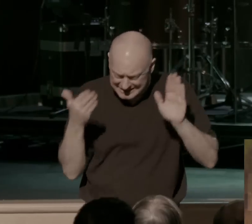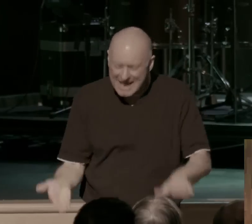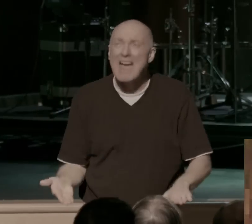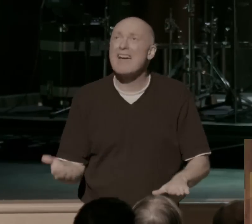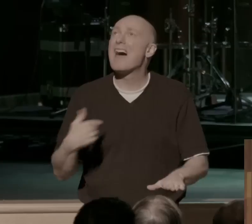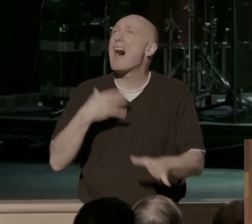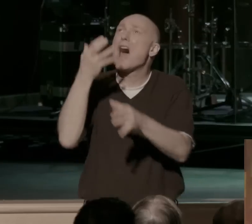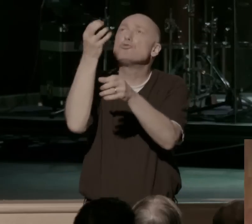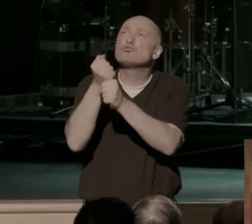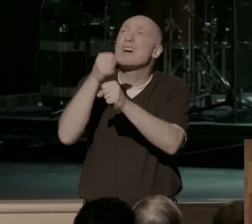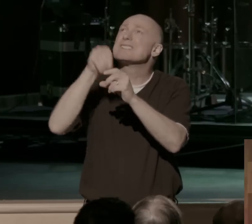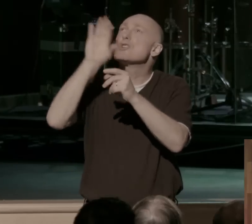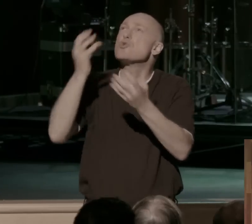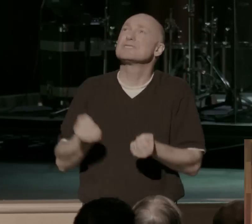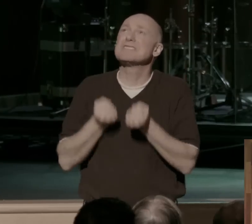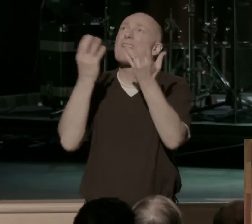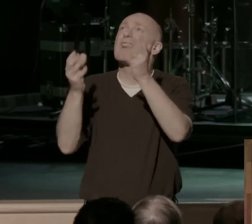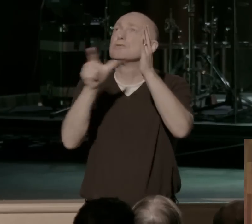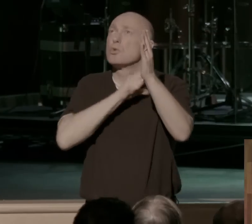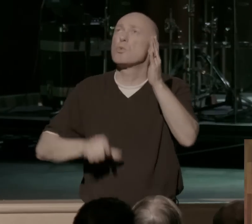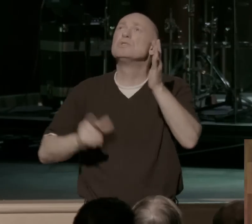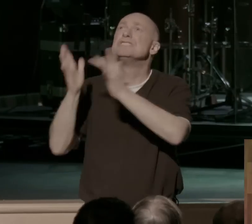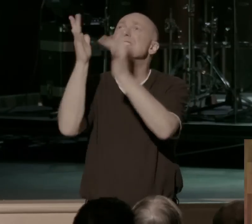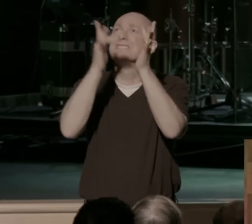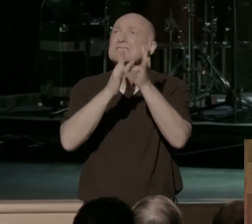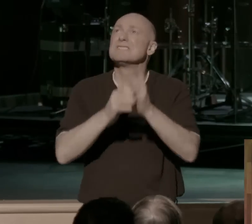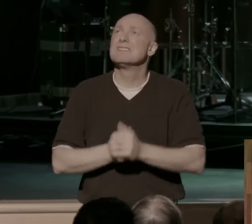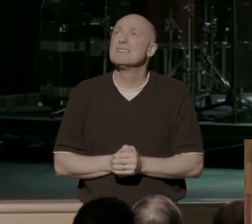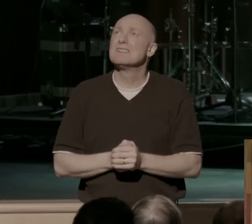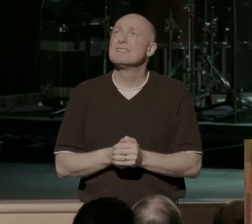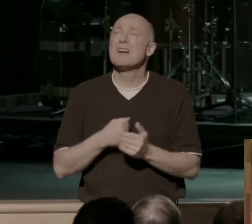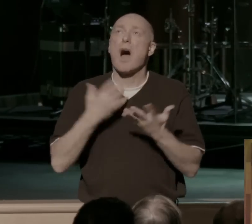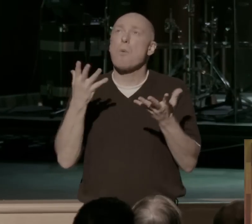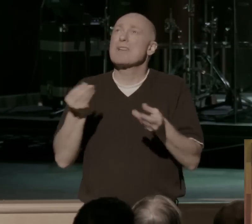sacrifice, Lord Jesus. I want to give my whole life to following you.